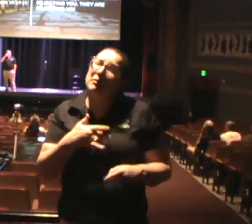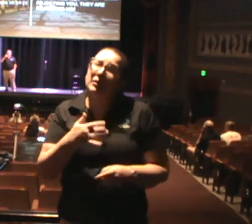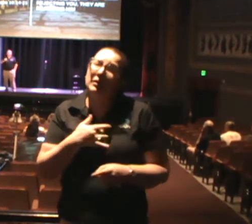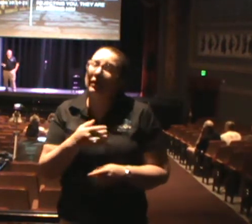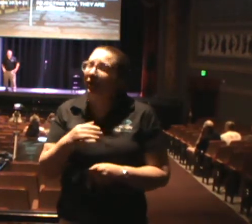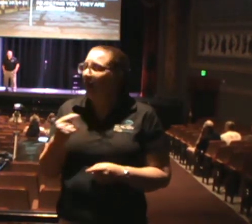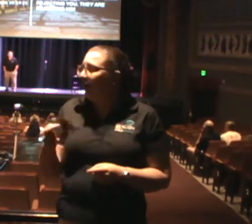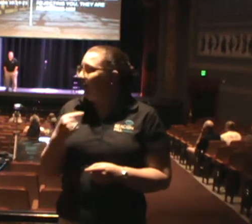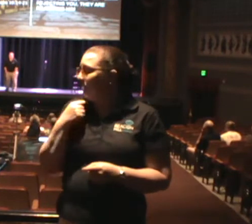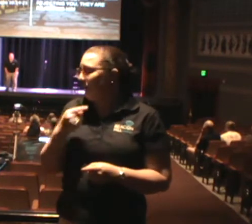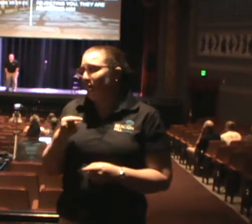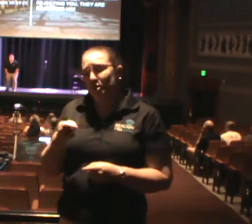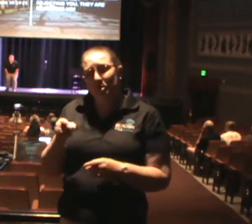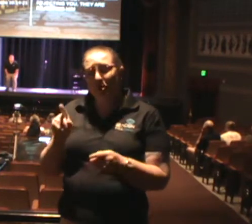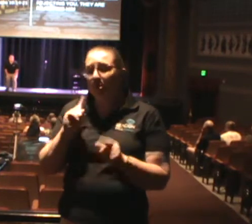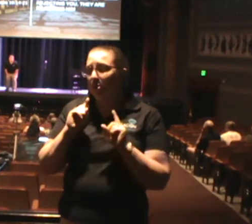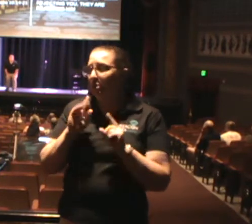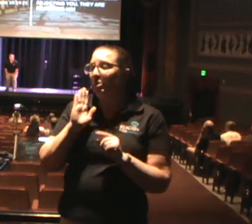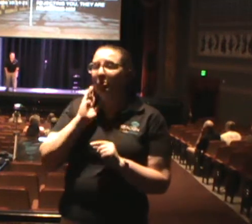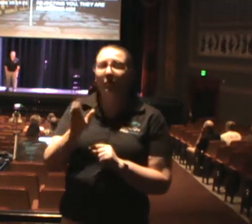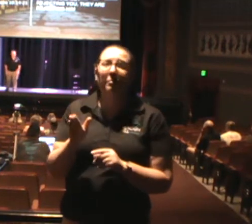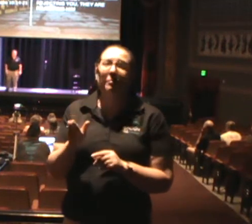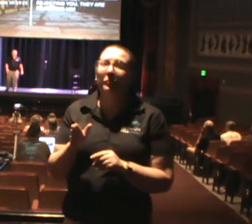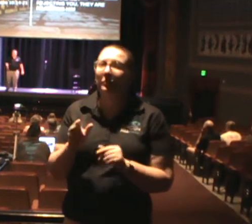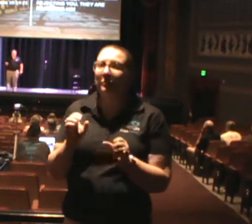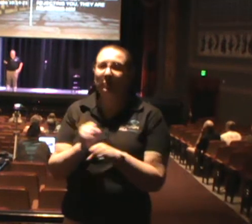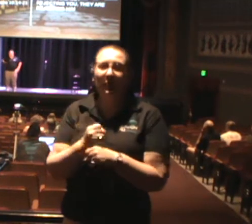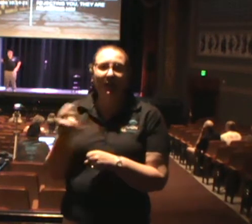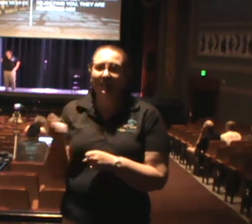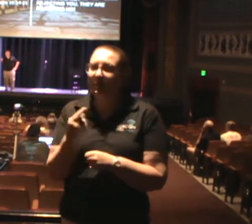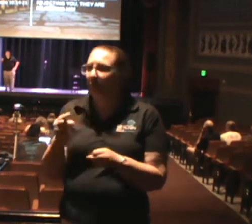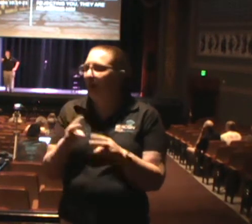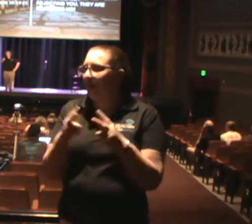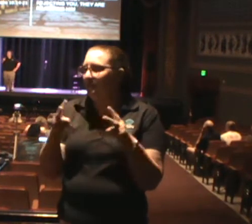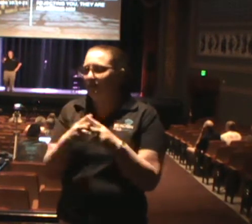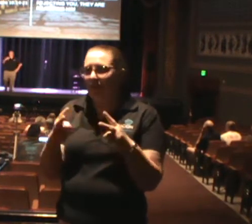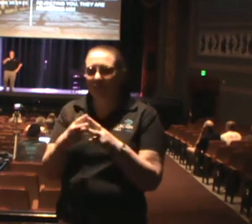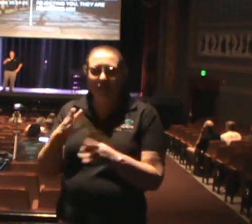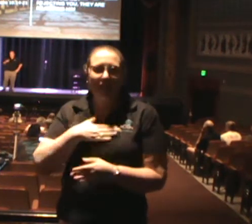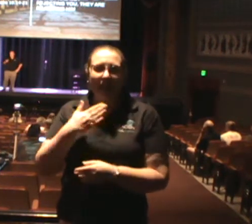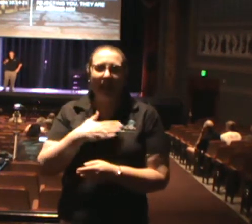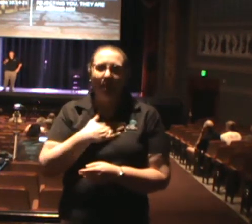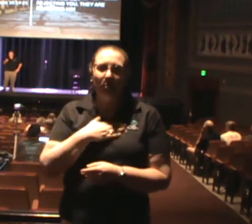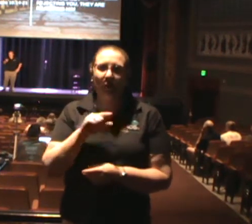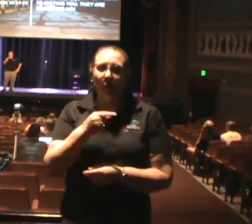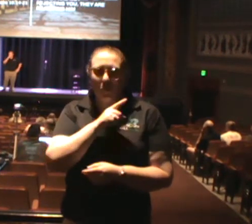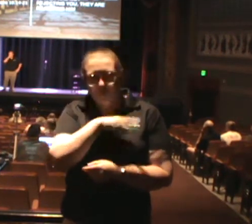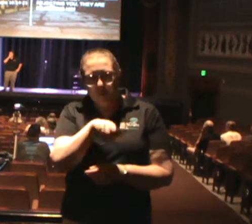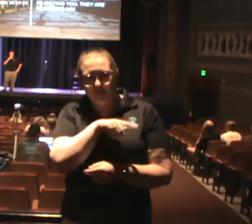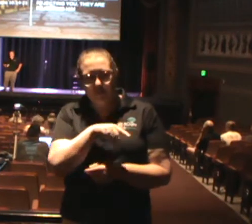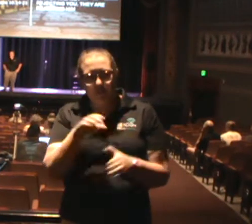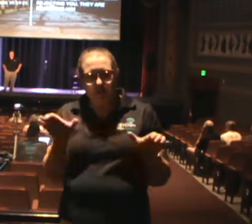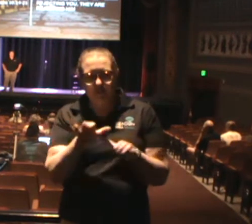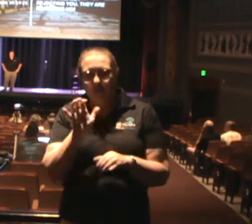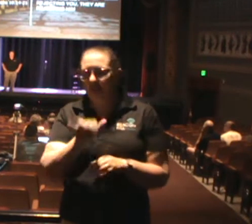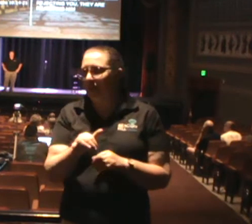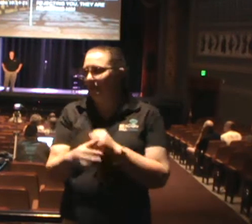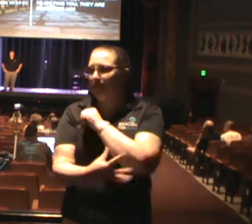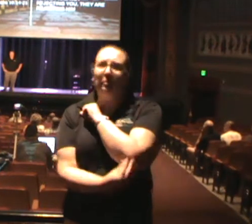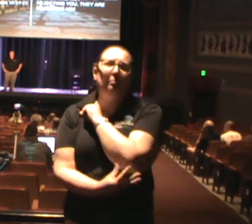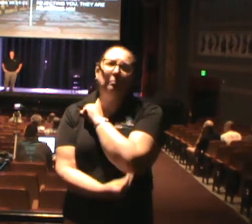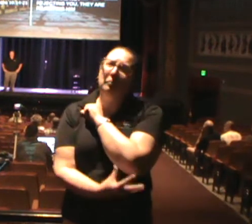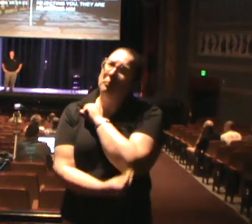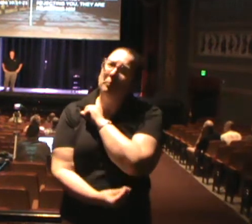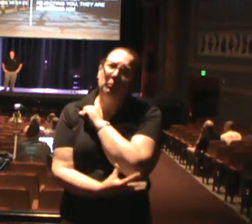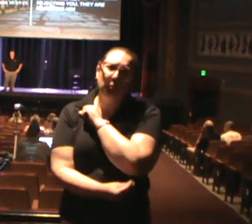this speech. You're going to make somebody very happy. One of y'all girls did that in here. Not to me, but you did that to some poor guy, right? All